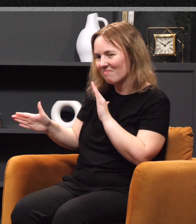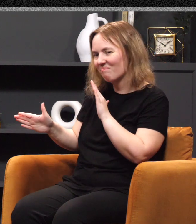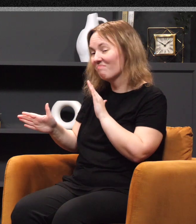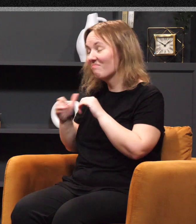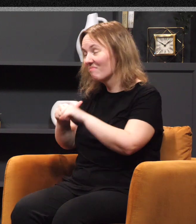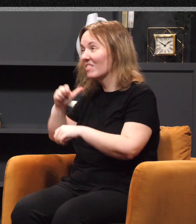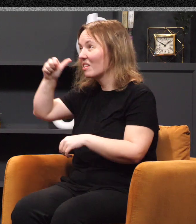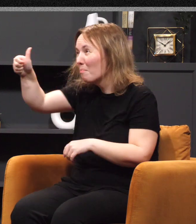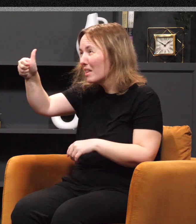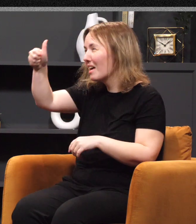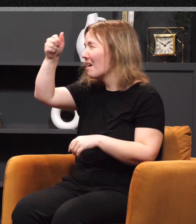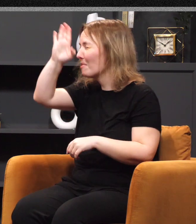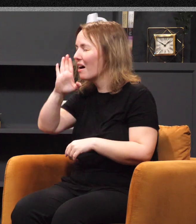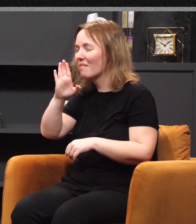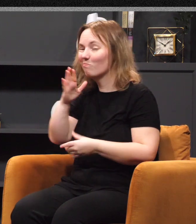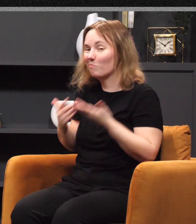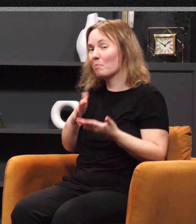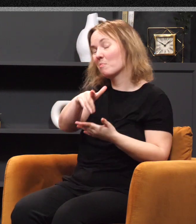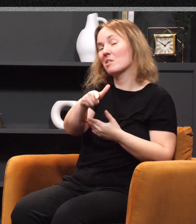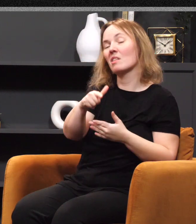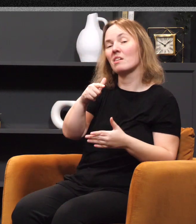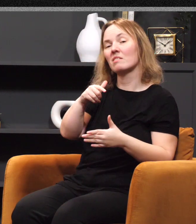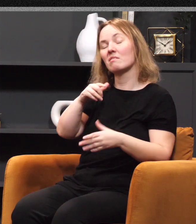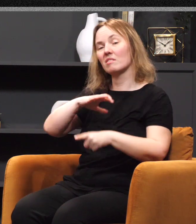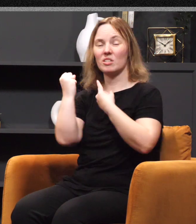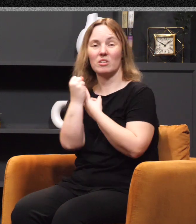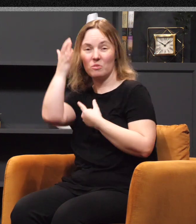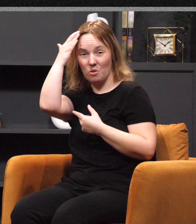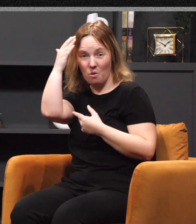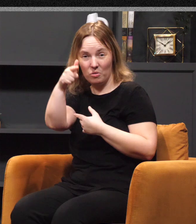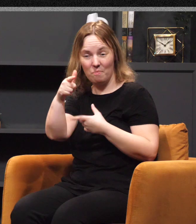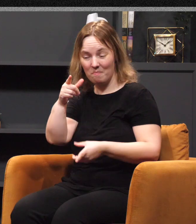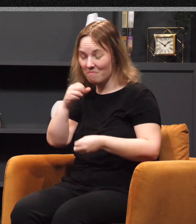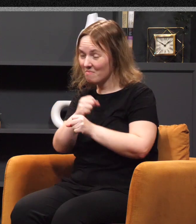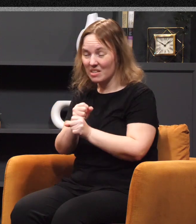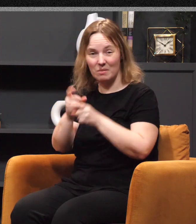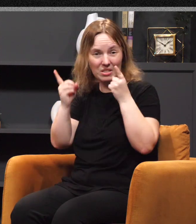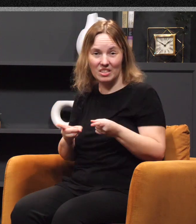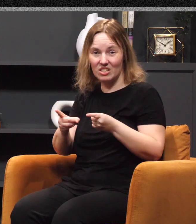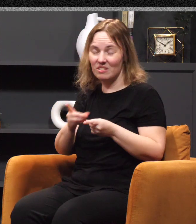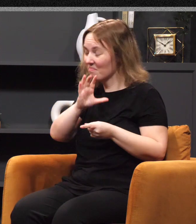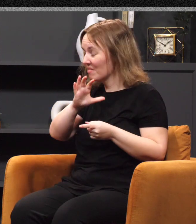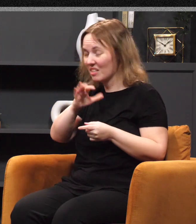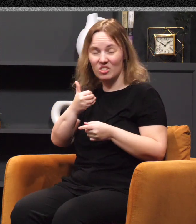Do you hear me this morning? Maybe you've been in that situation yourself. You know you've made some decisions you shouldn't make. You may even know that you